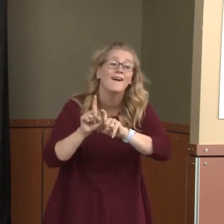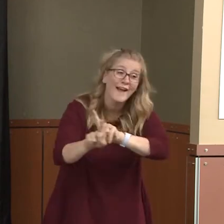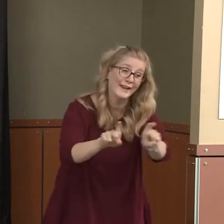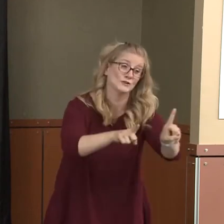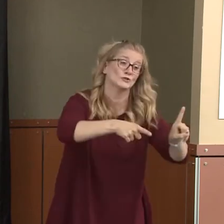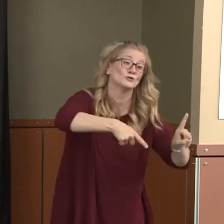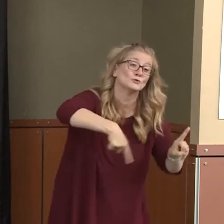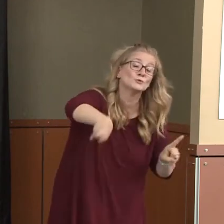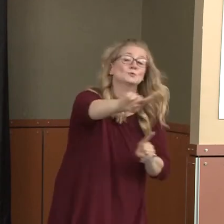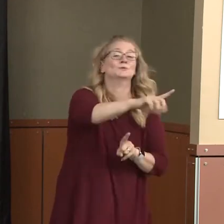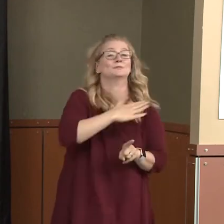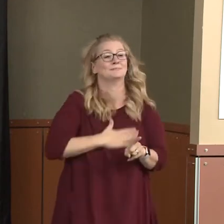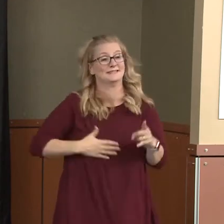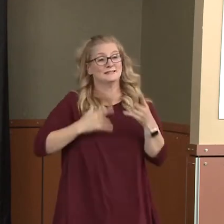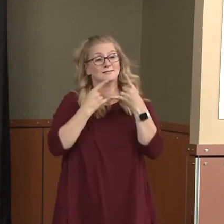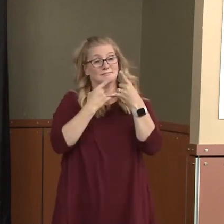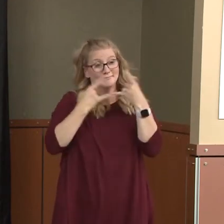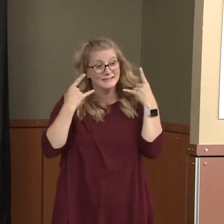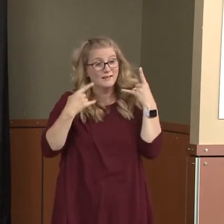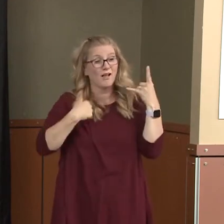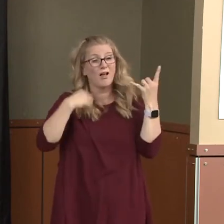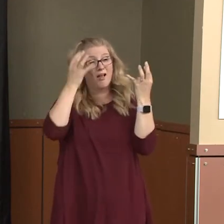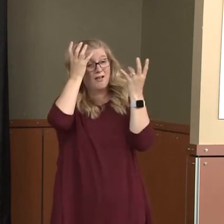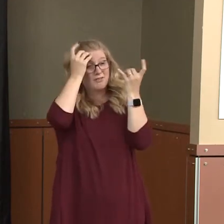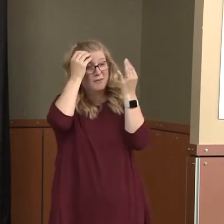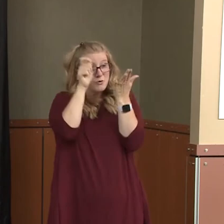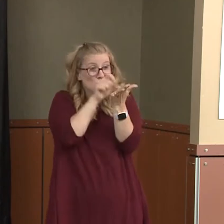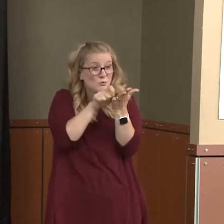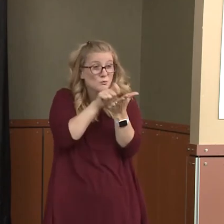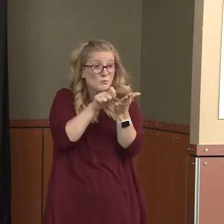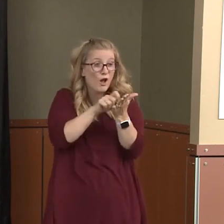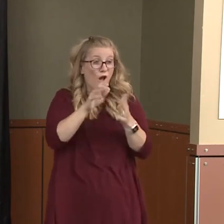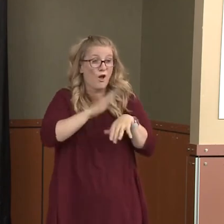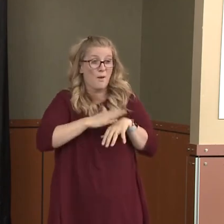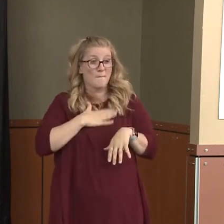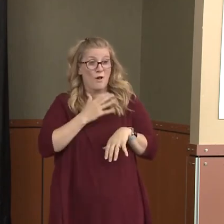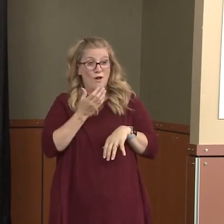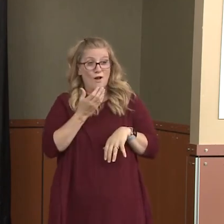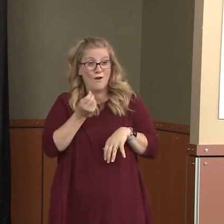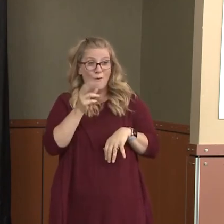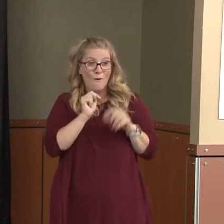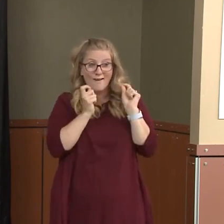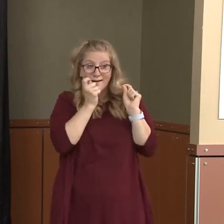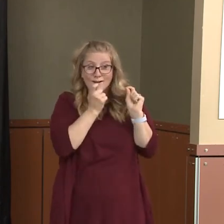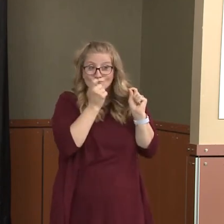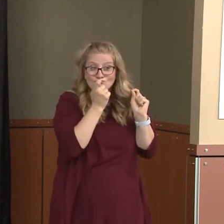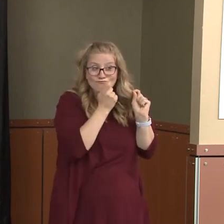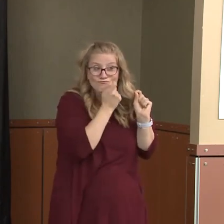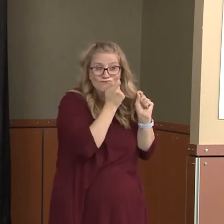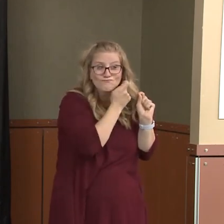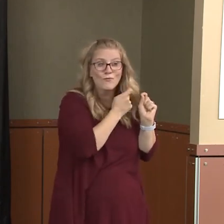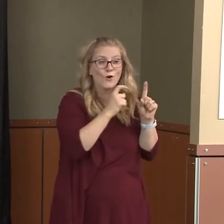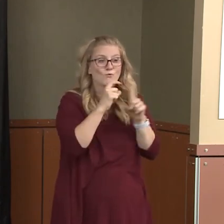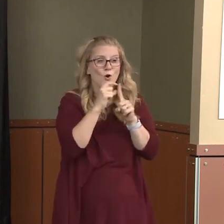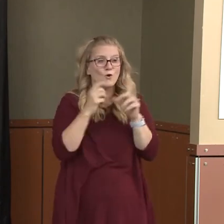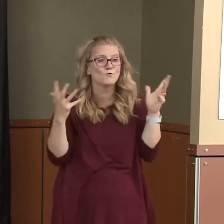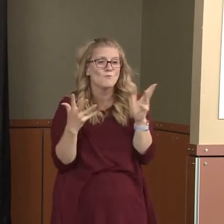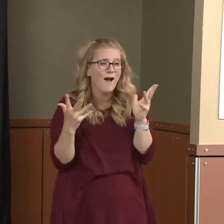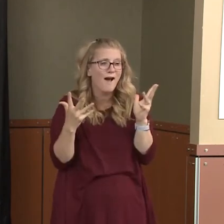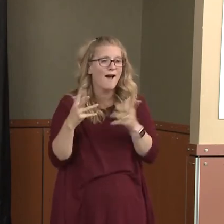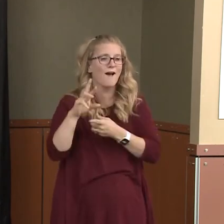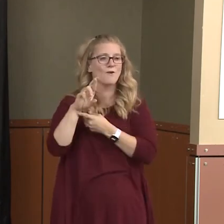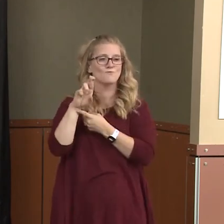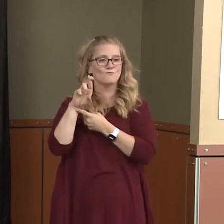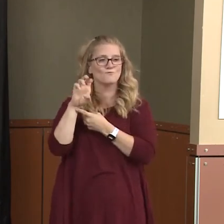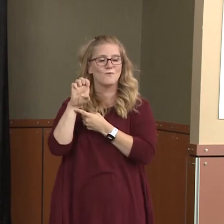even thought about writing on the face of mine before I came up here, but I didn't. Just the word respect. Because for me,